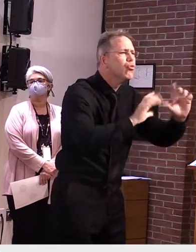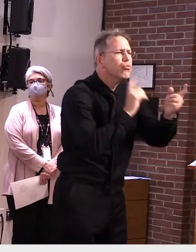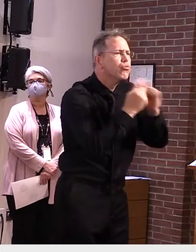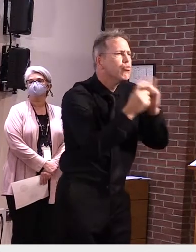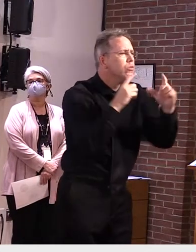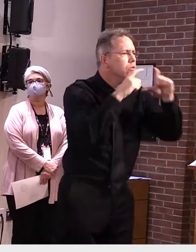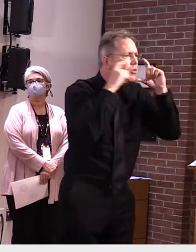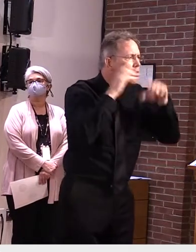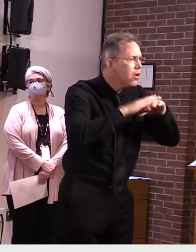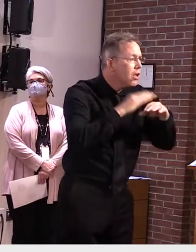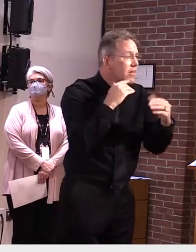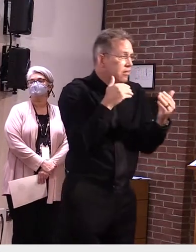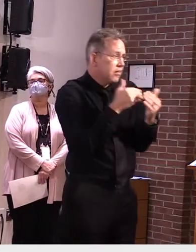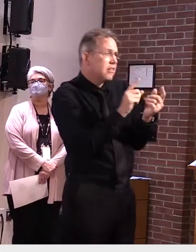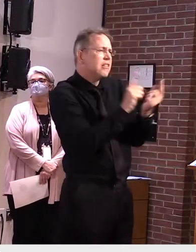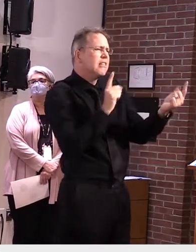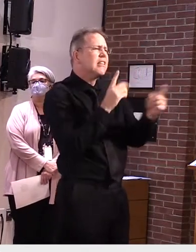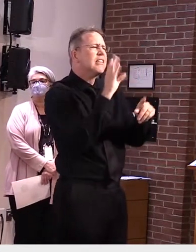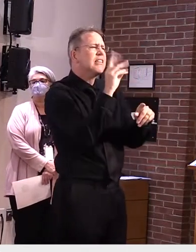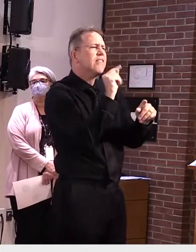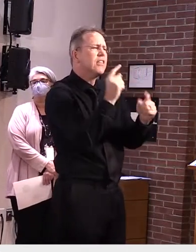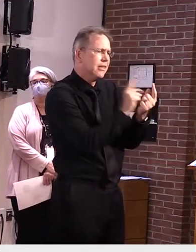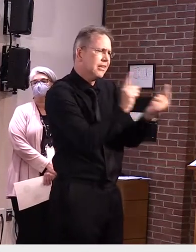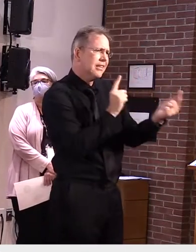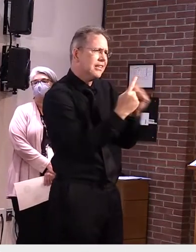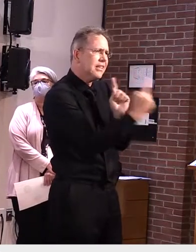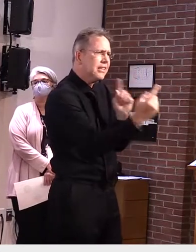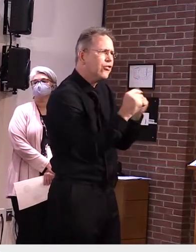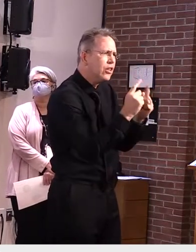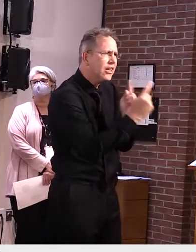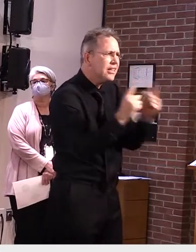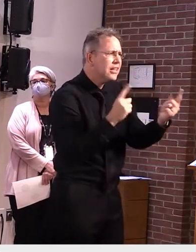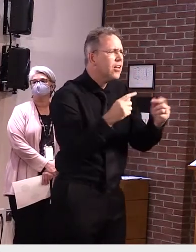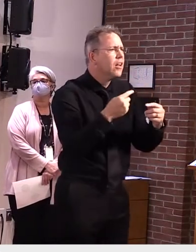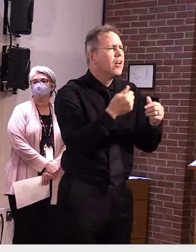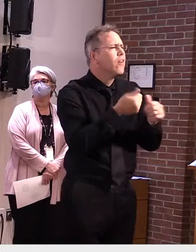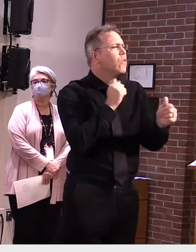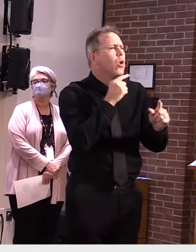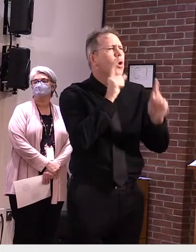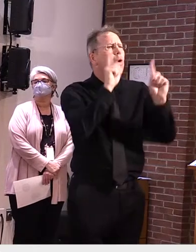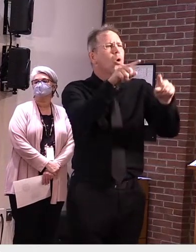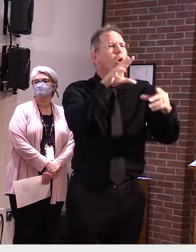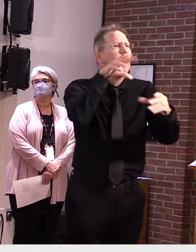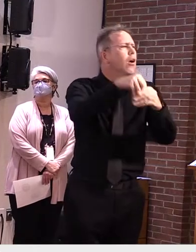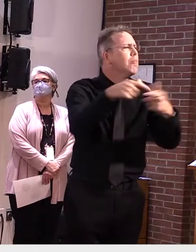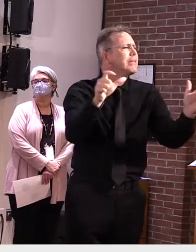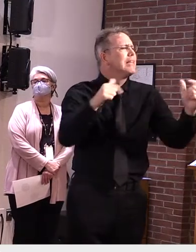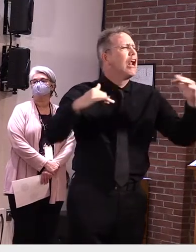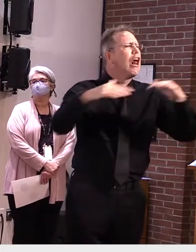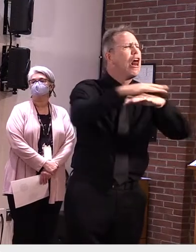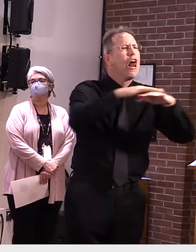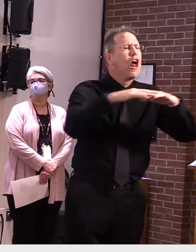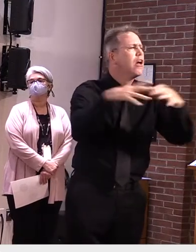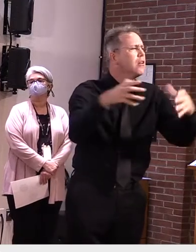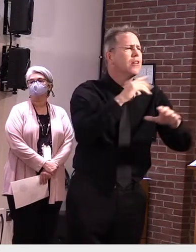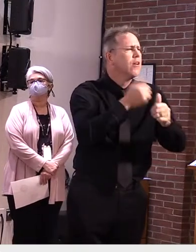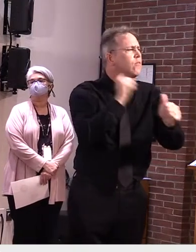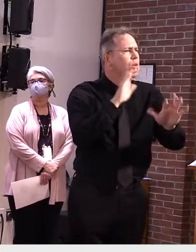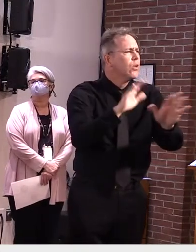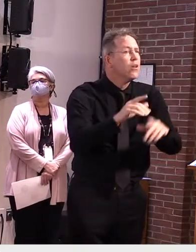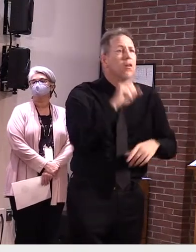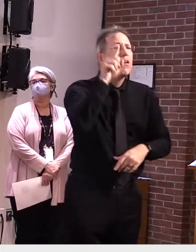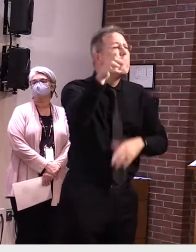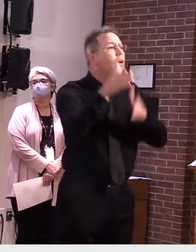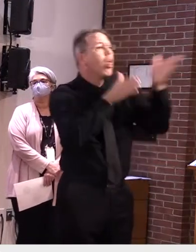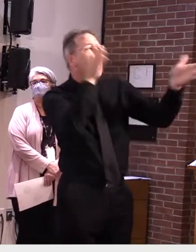But we've got to avoid gathering in large crowds, traveling from red counties without quarantining. Even sharing